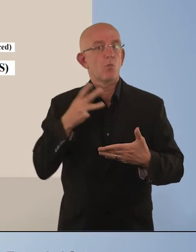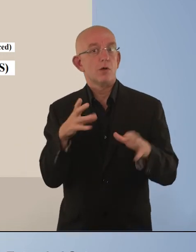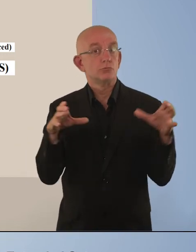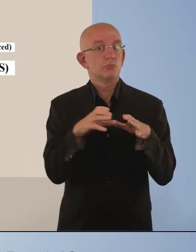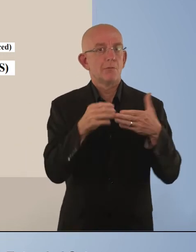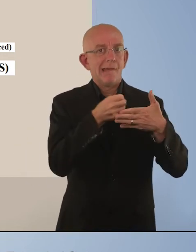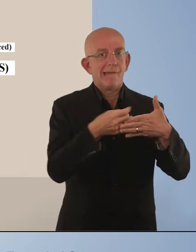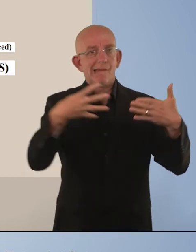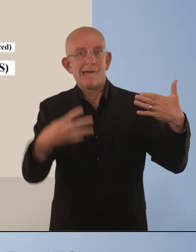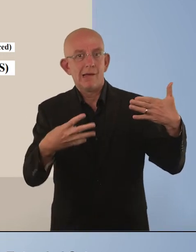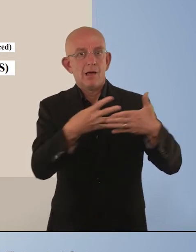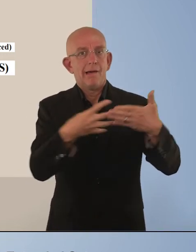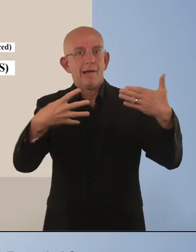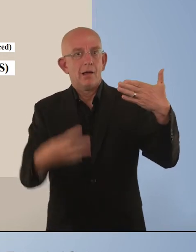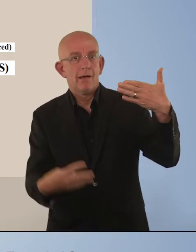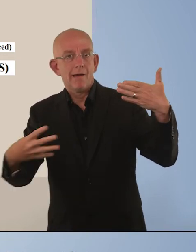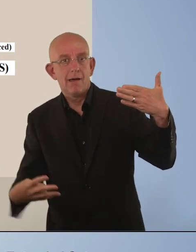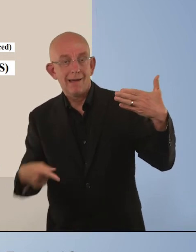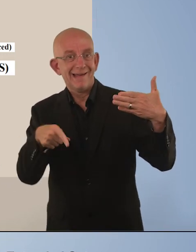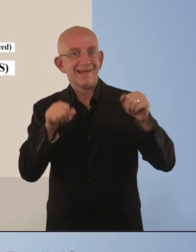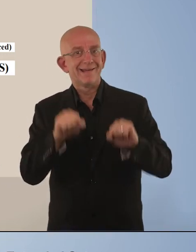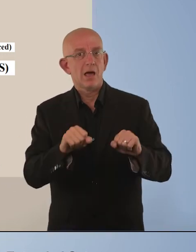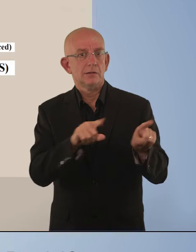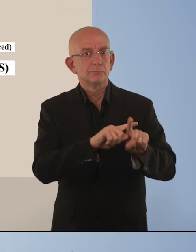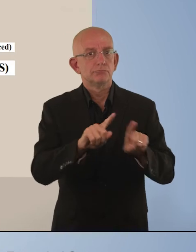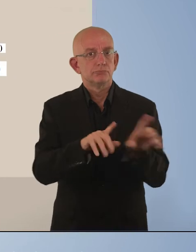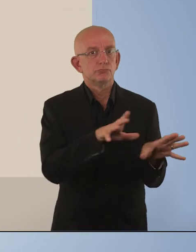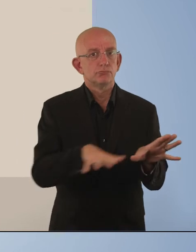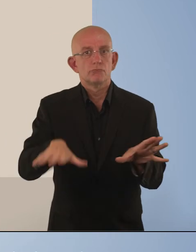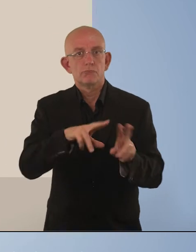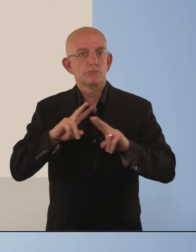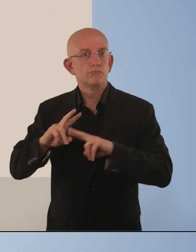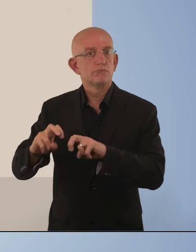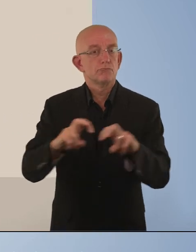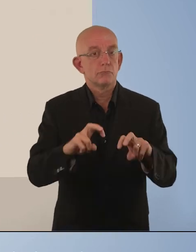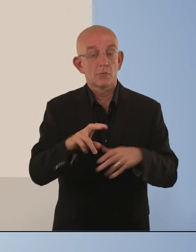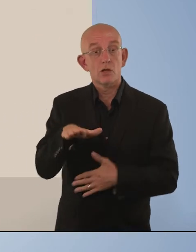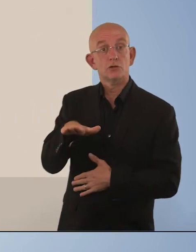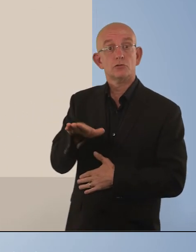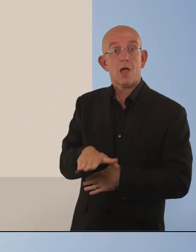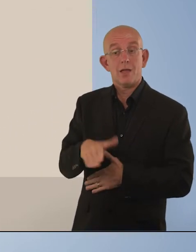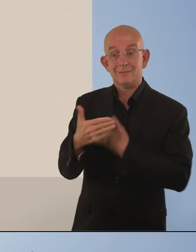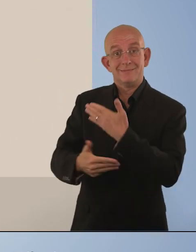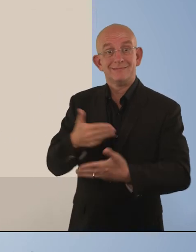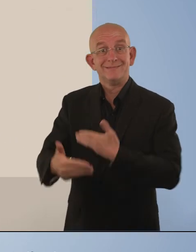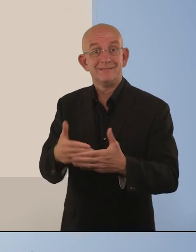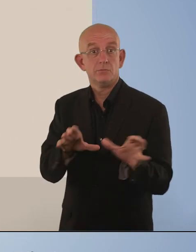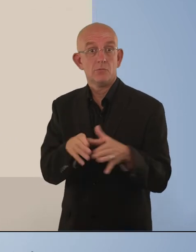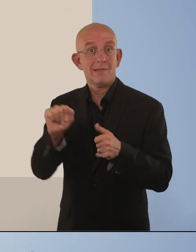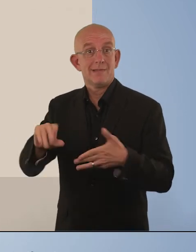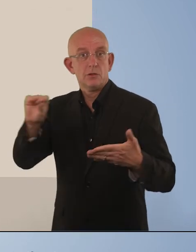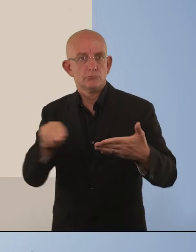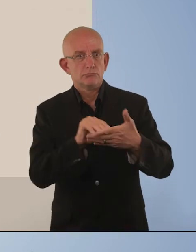include questions on additional domains, can be used. The child functioning module can also be used to obtain